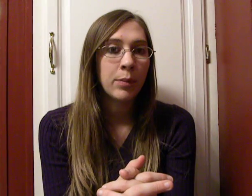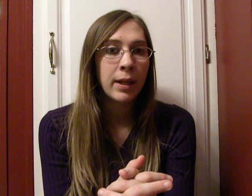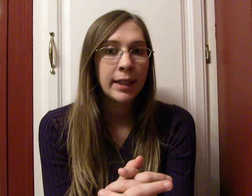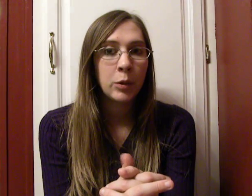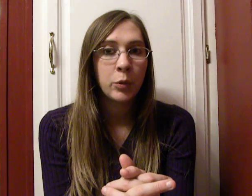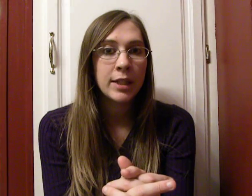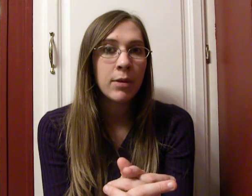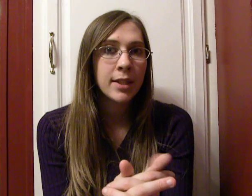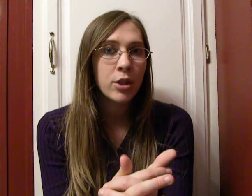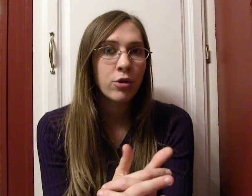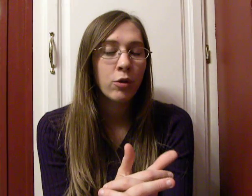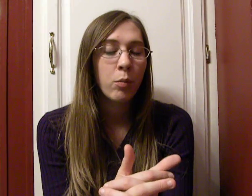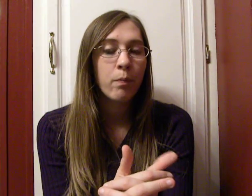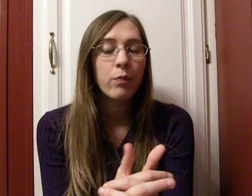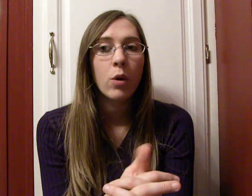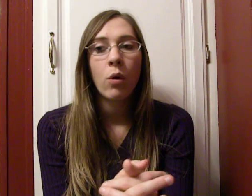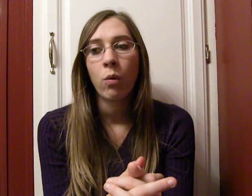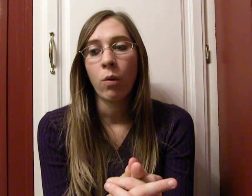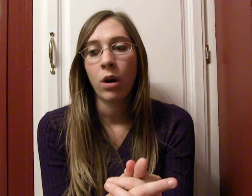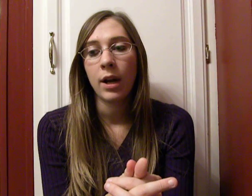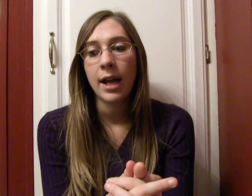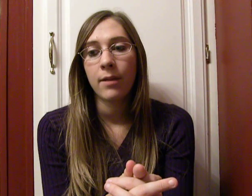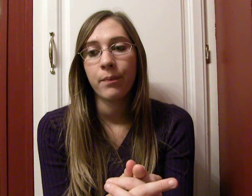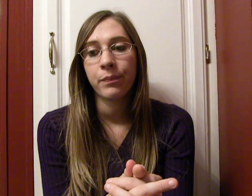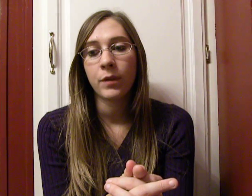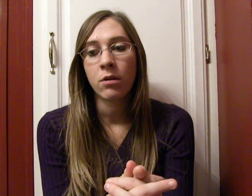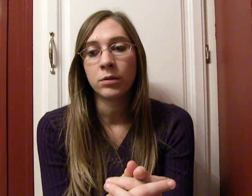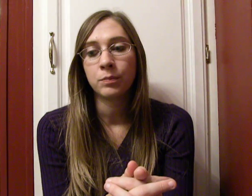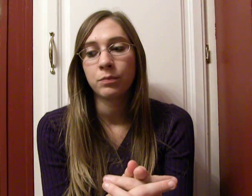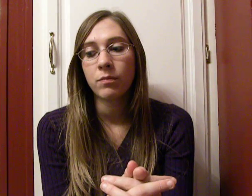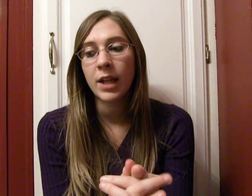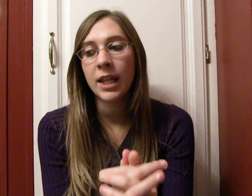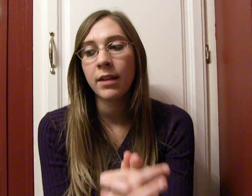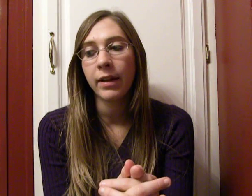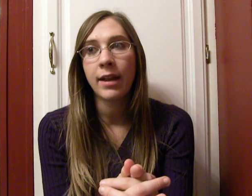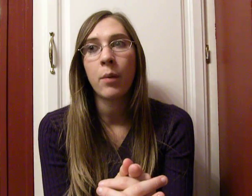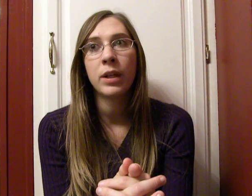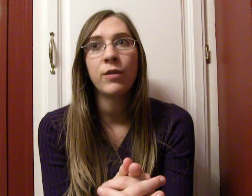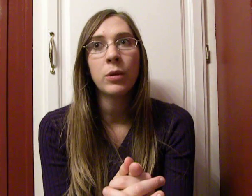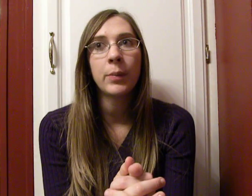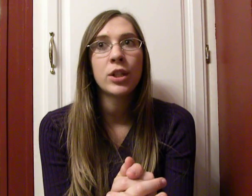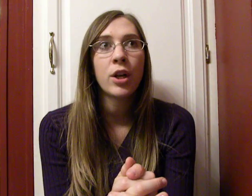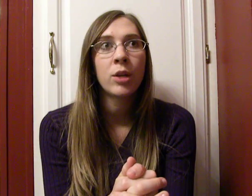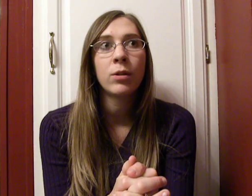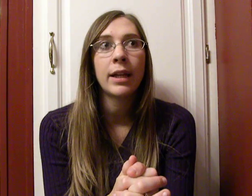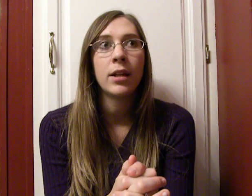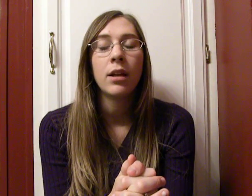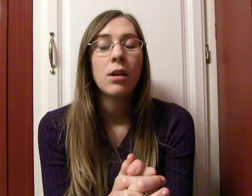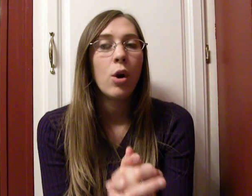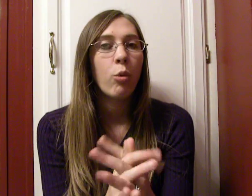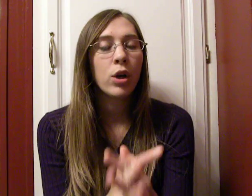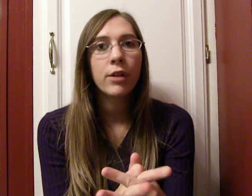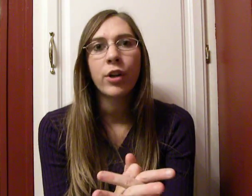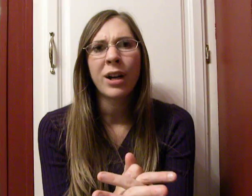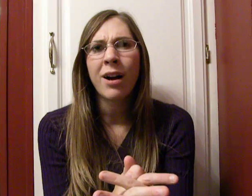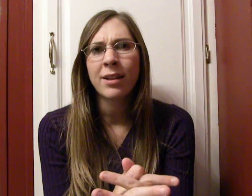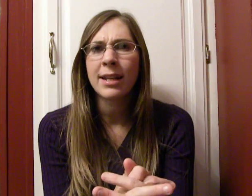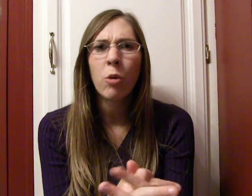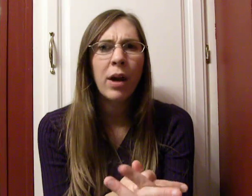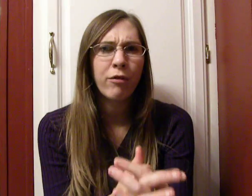anybody with Down Syndrome or, um, anything like that. But if you want to be charitable and work for a cause and help